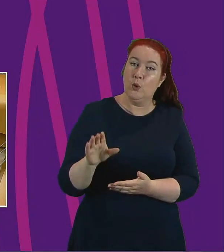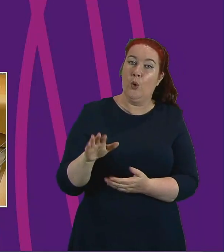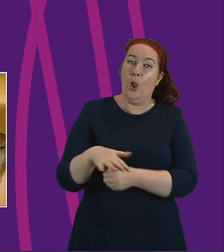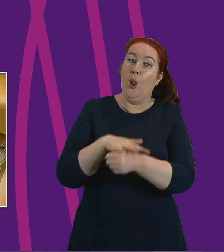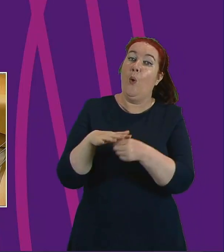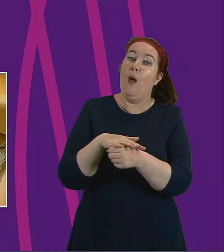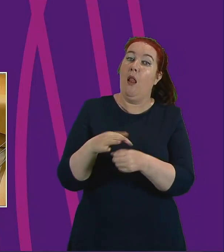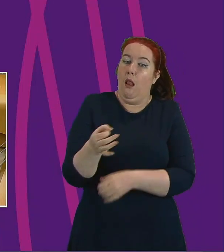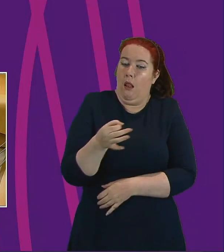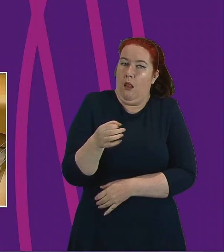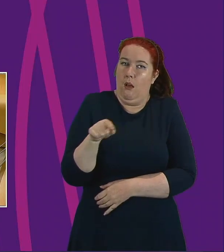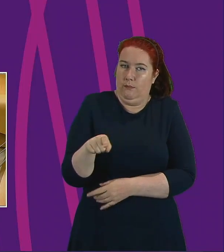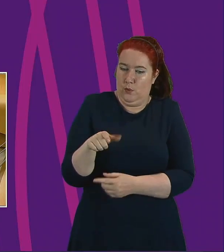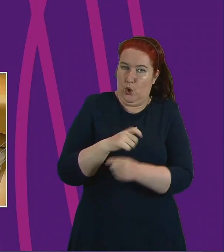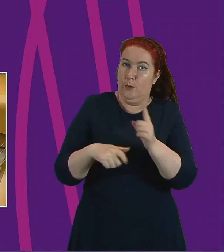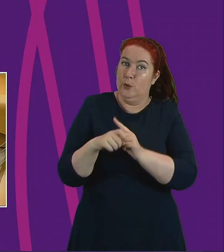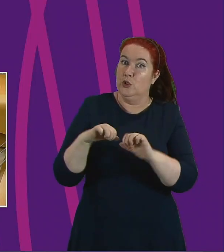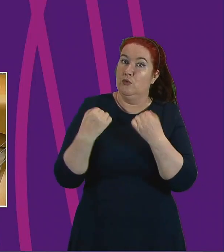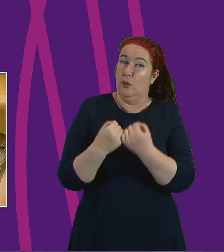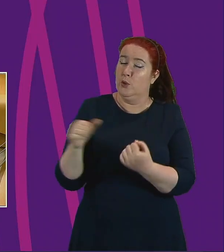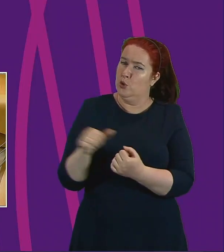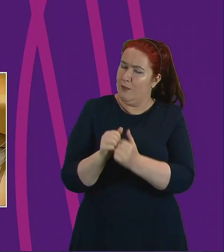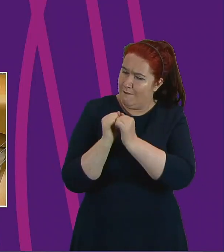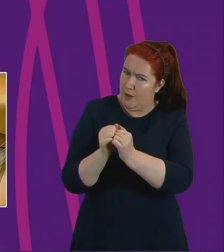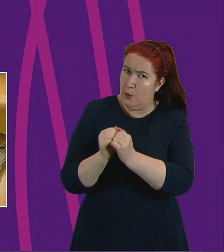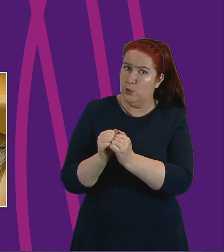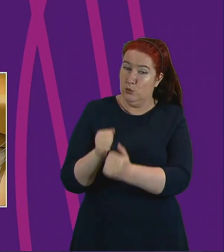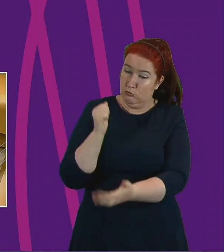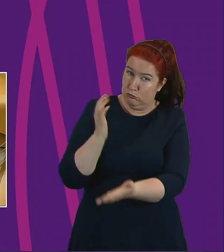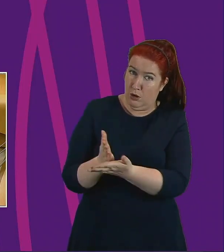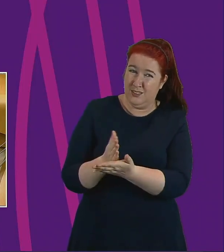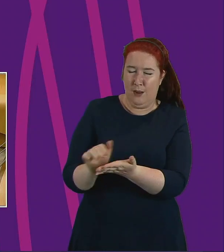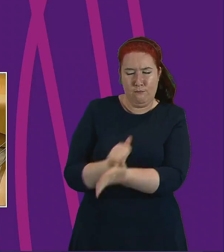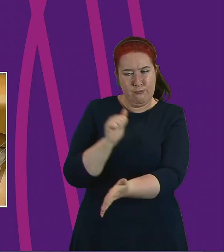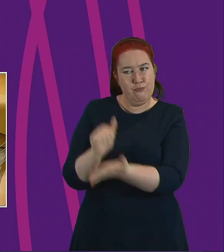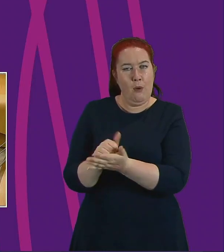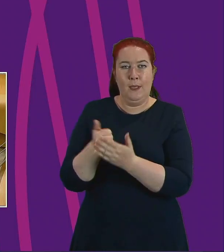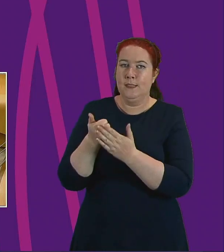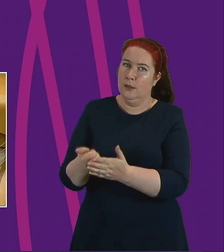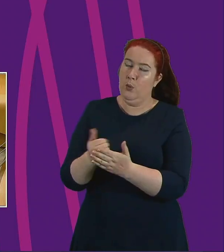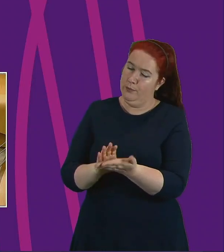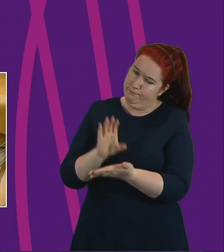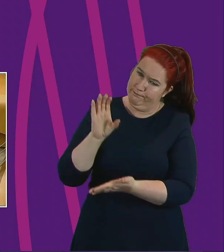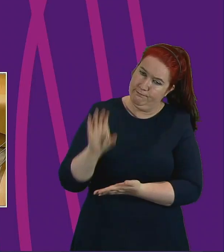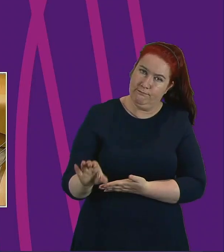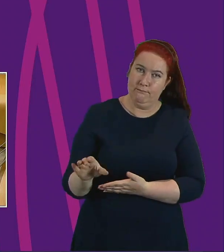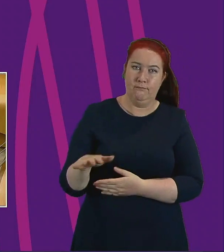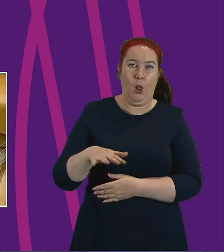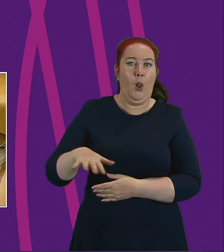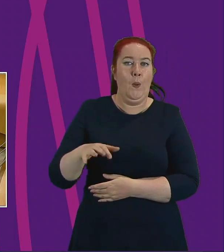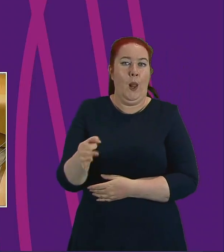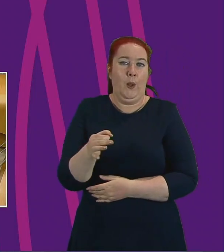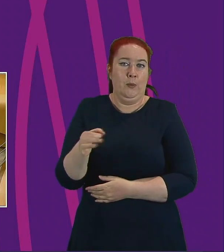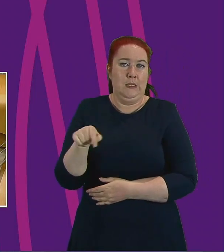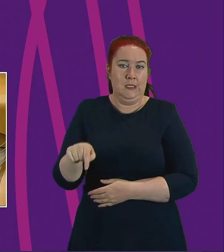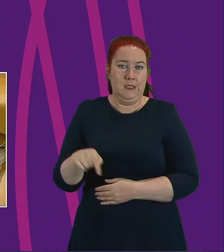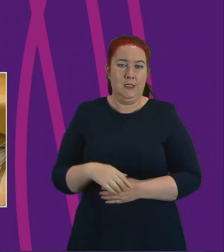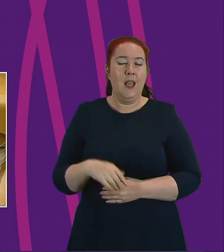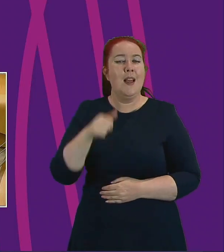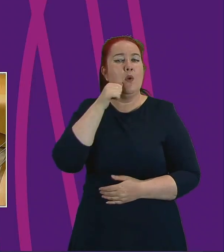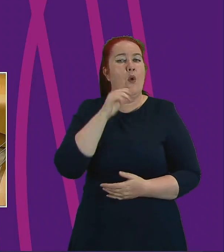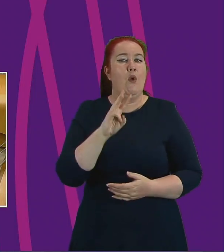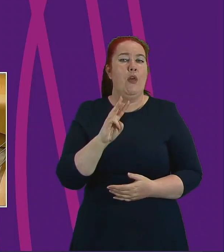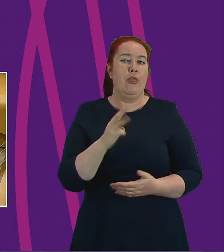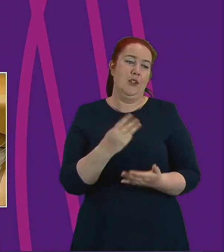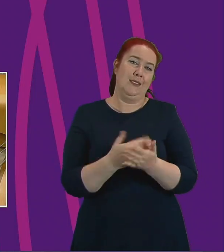These groups should be valued, trusted and properly supported and resourced. I know the Third Sector Resilience Fund was designed